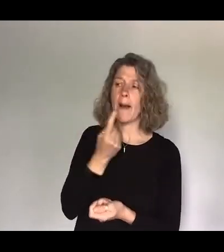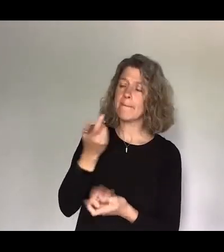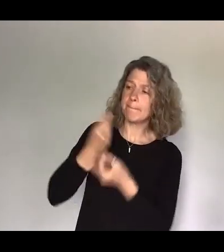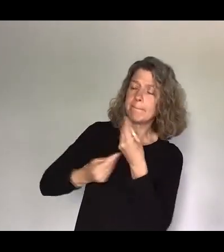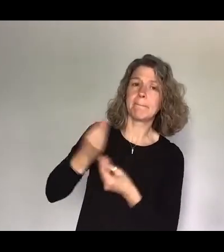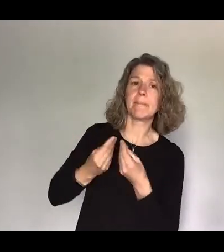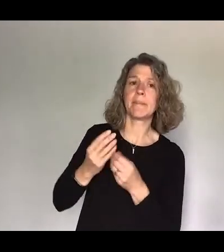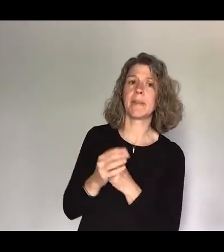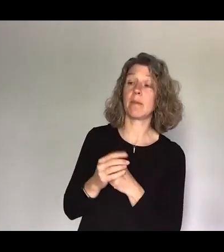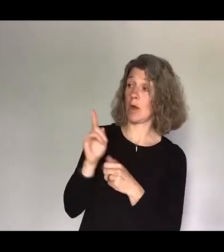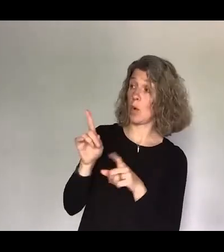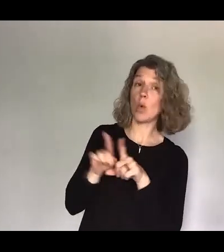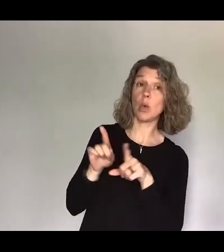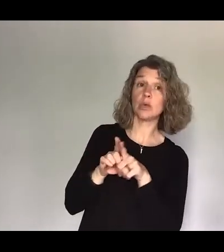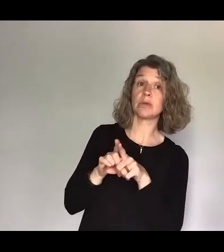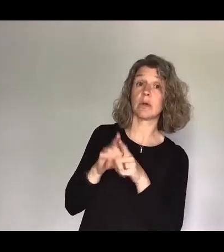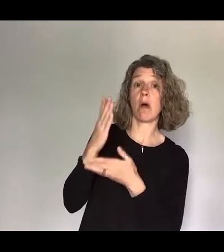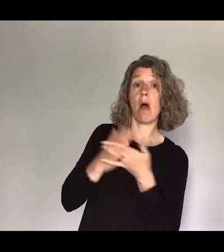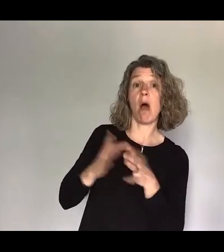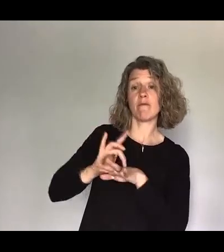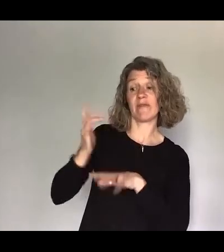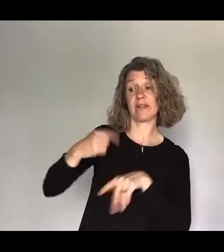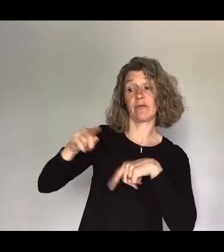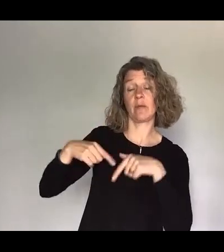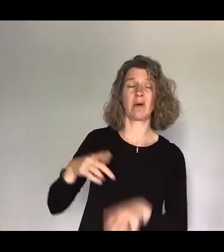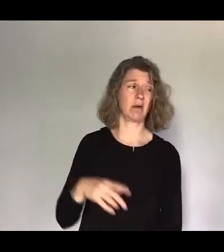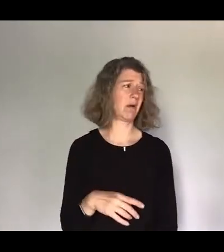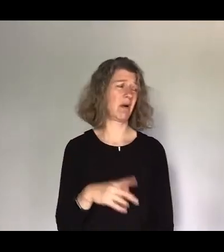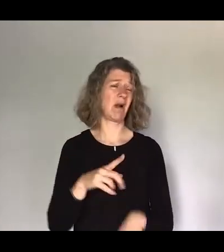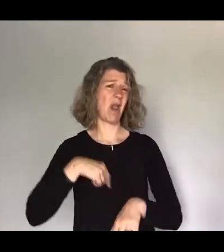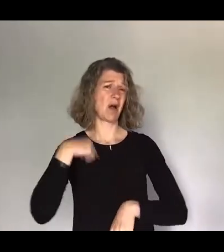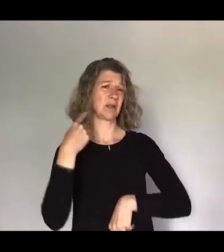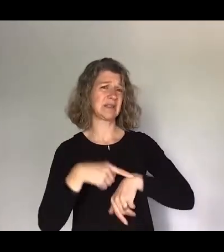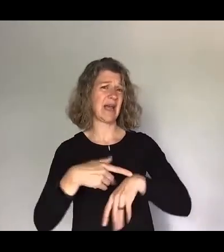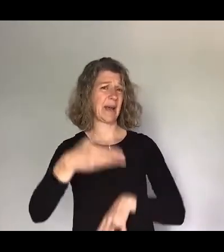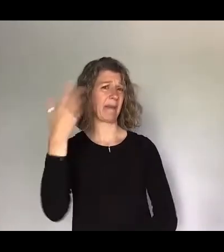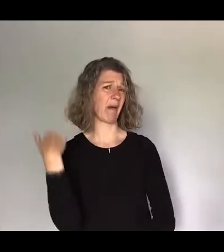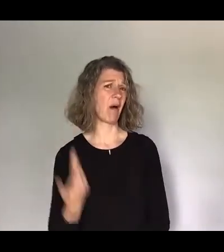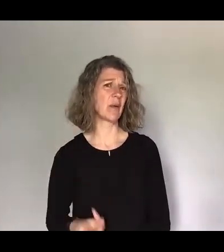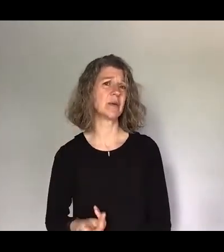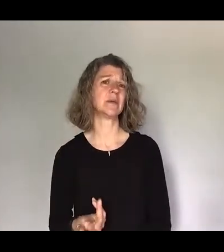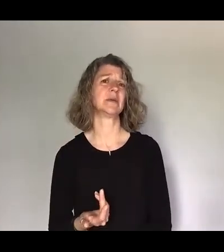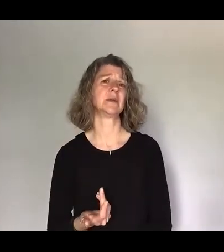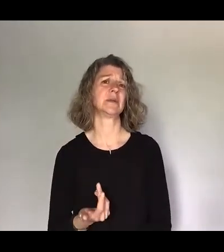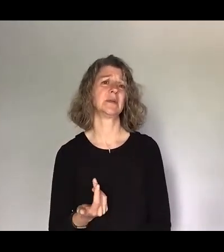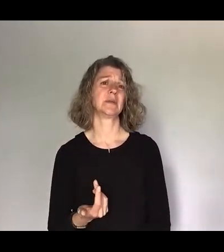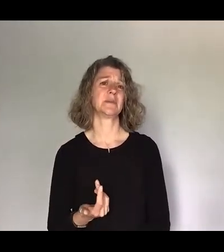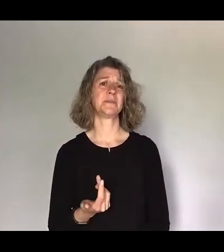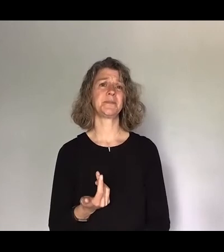-professional footballer. A very long time ago. I just noticed your newspaper, which had something on. So I'm still grieving the defeat yesterday. I'm